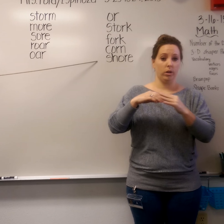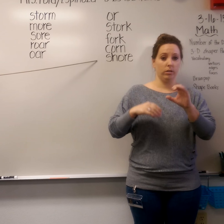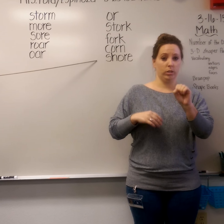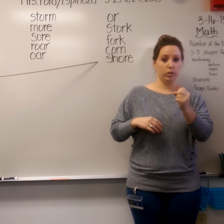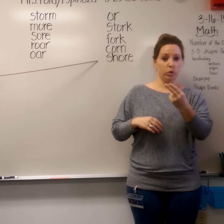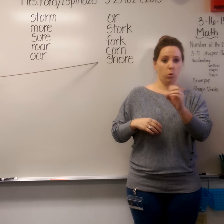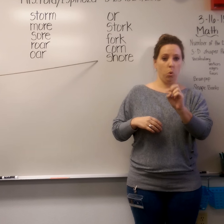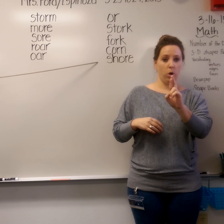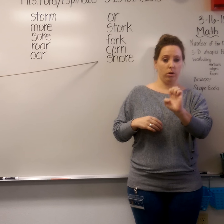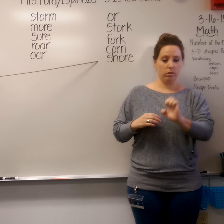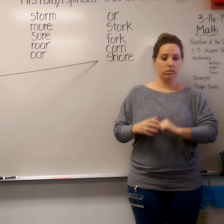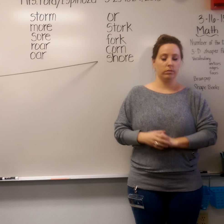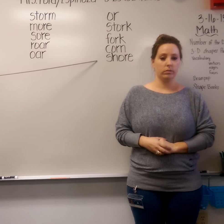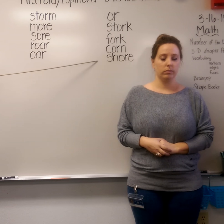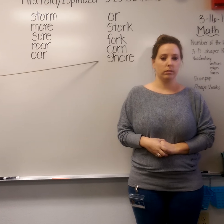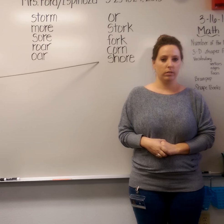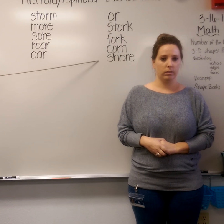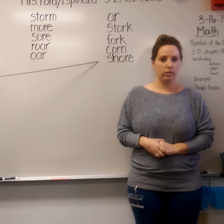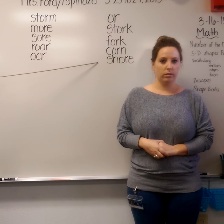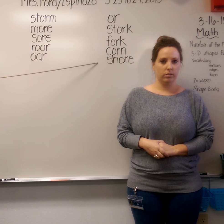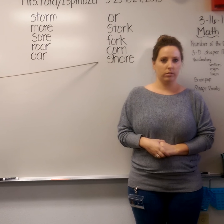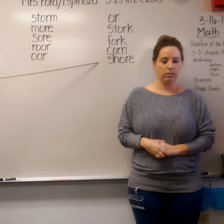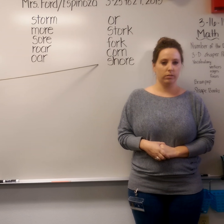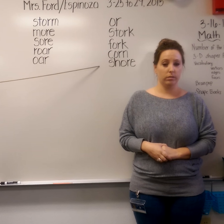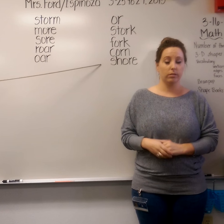I went to the beach to look for shells on the shore.